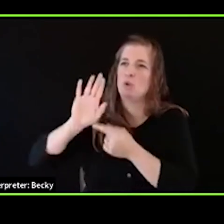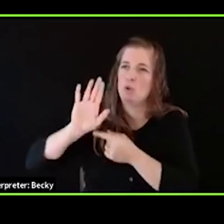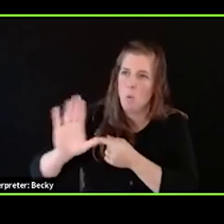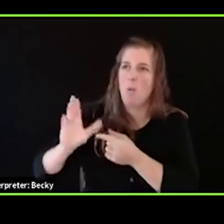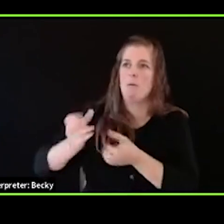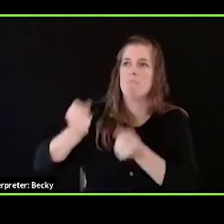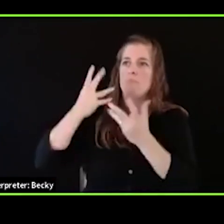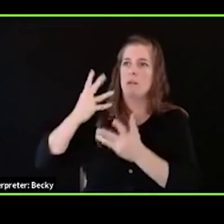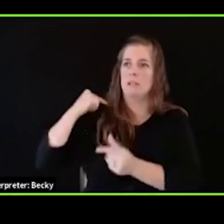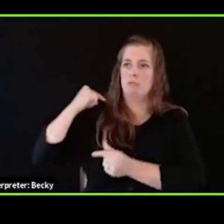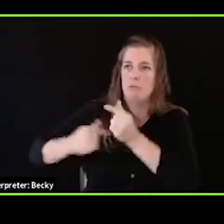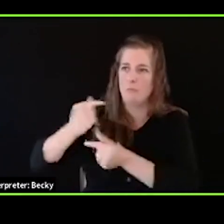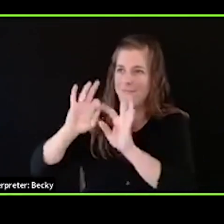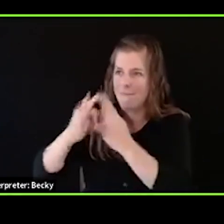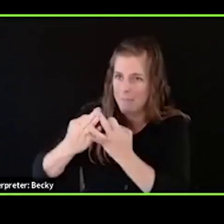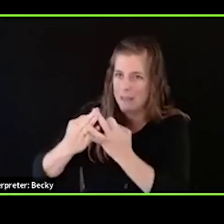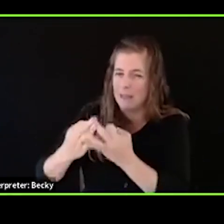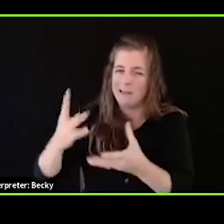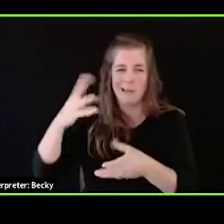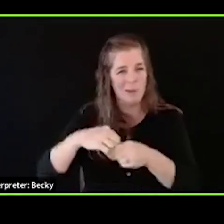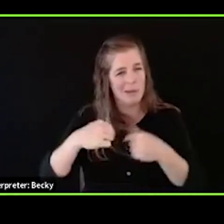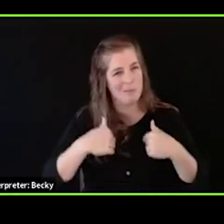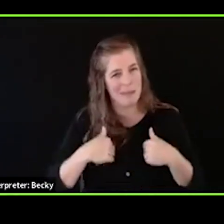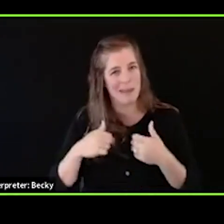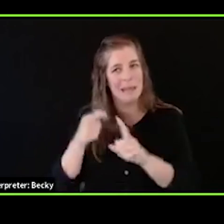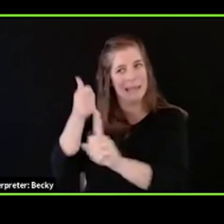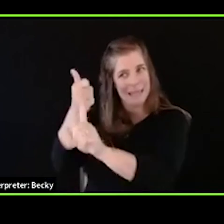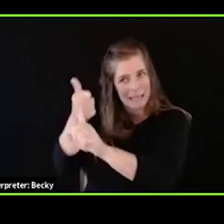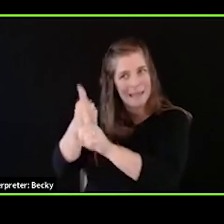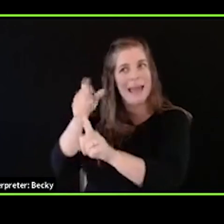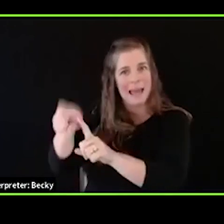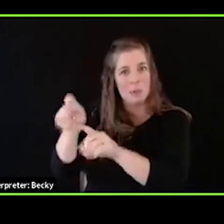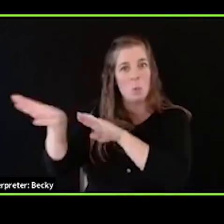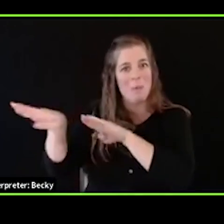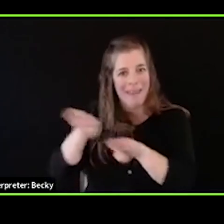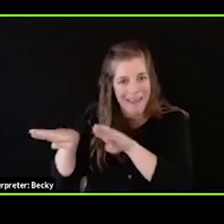family, including to me, to behave as if I were his daughter?